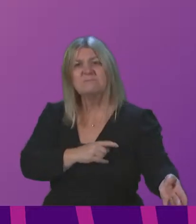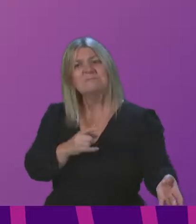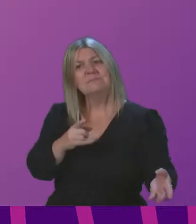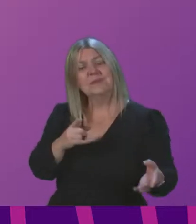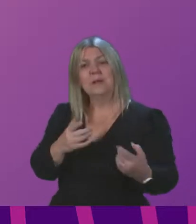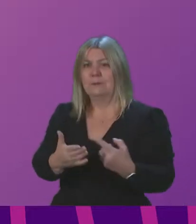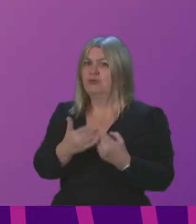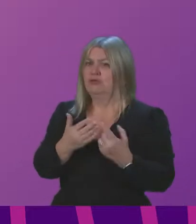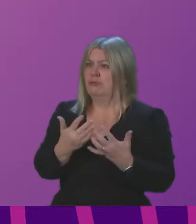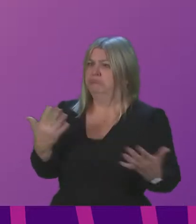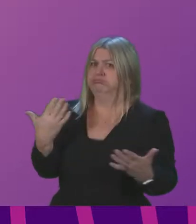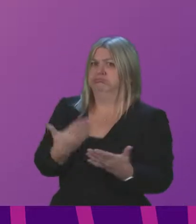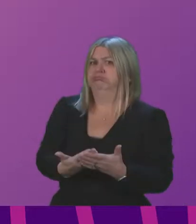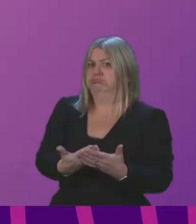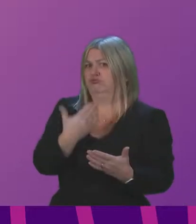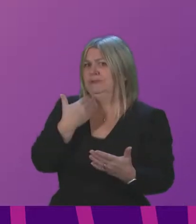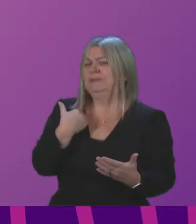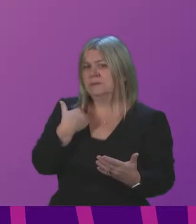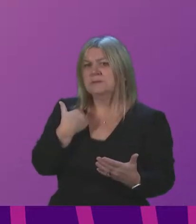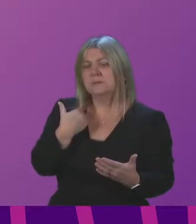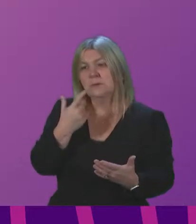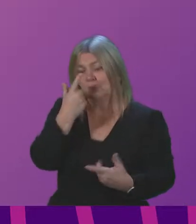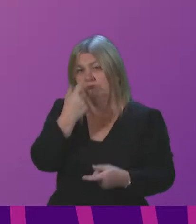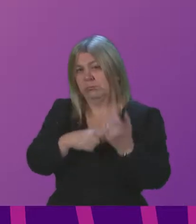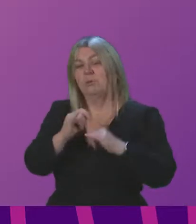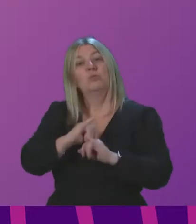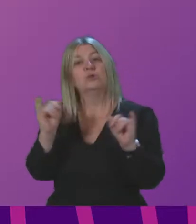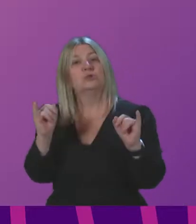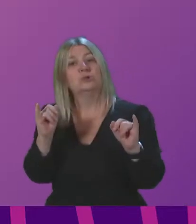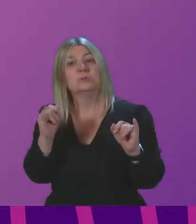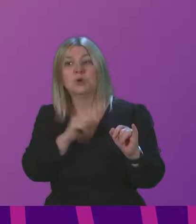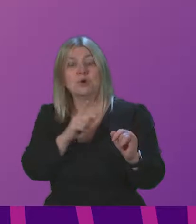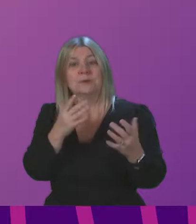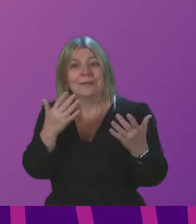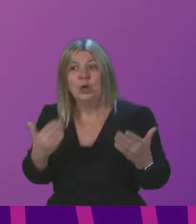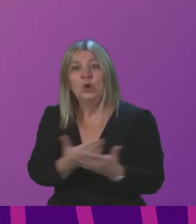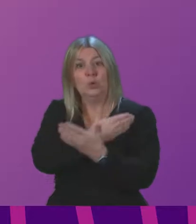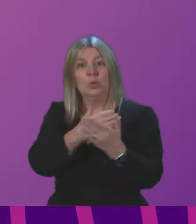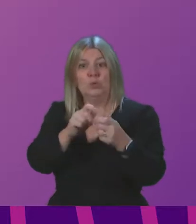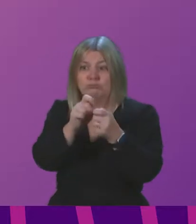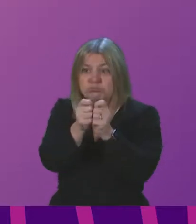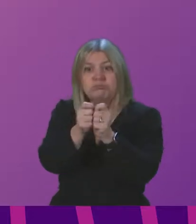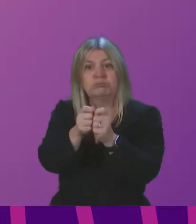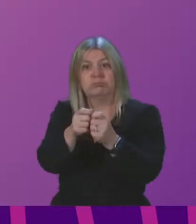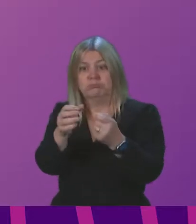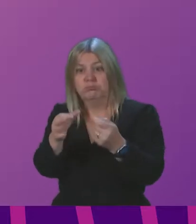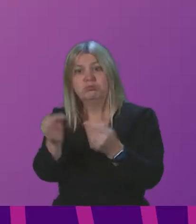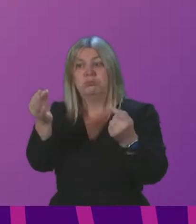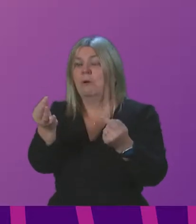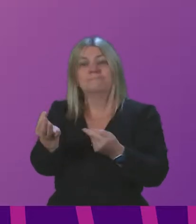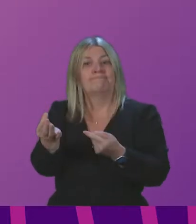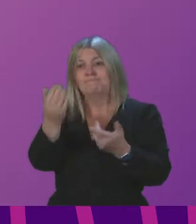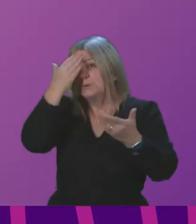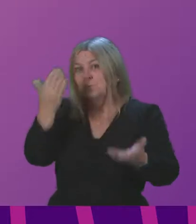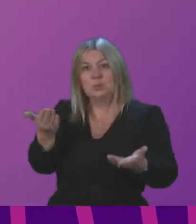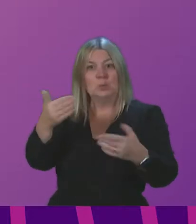they could get even worse, because we don't yet know the impact of the new variant. But we do need an adequate workforce planning